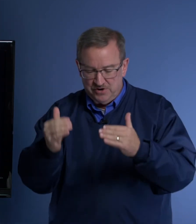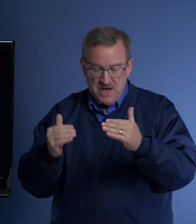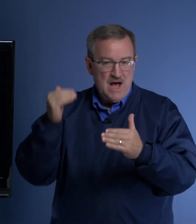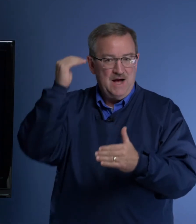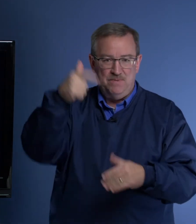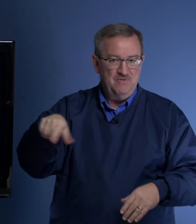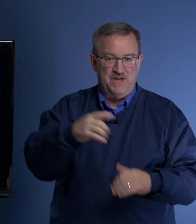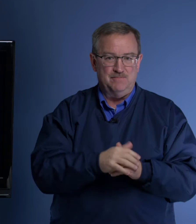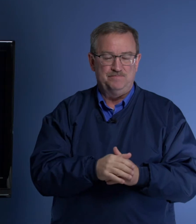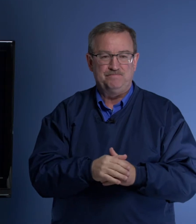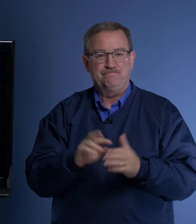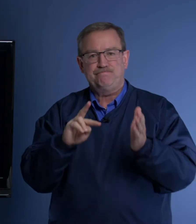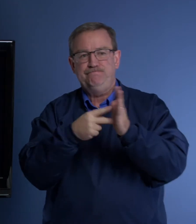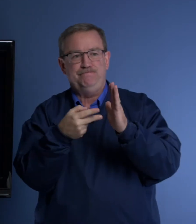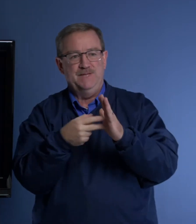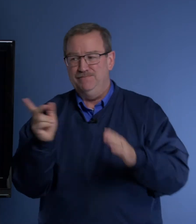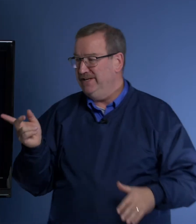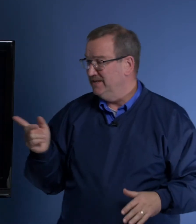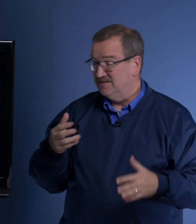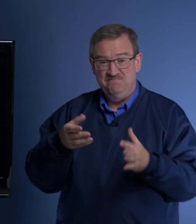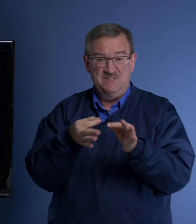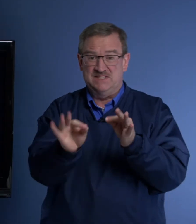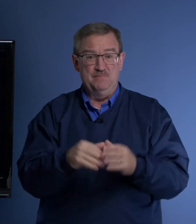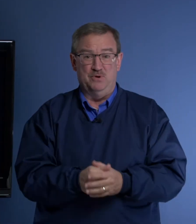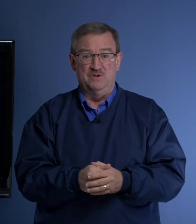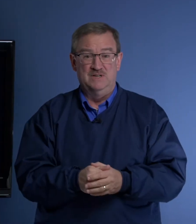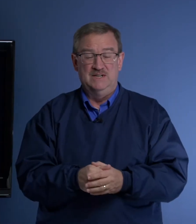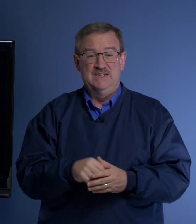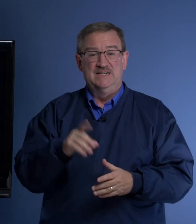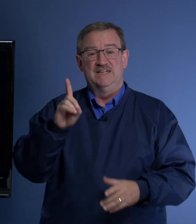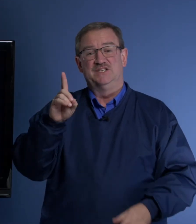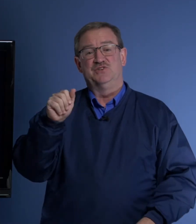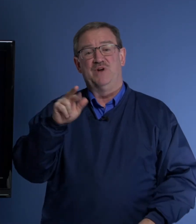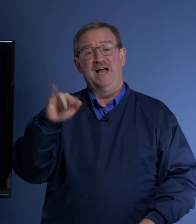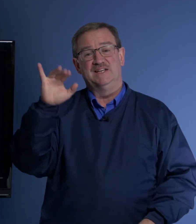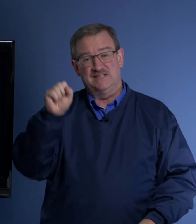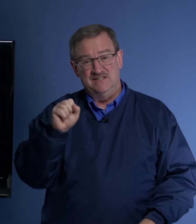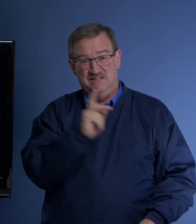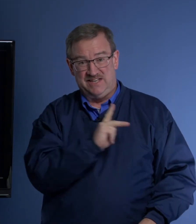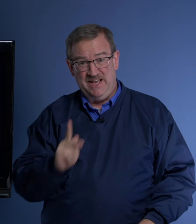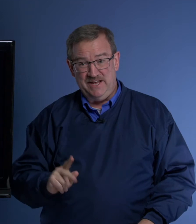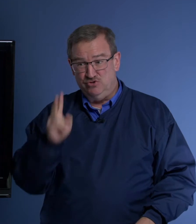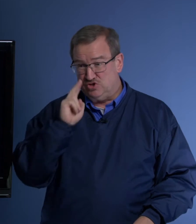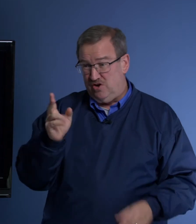above them. It means, it's simple. Darius, the king, saw